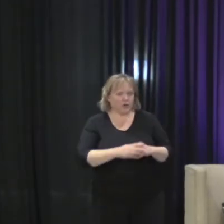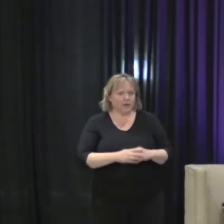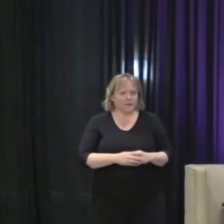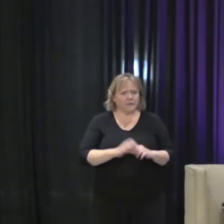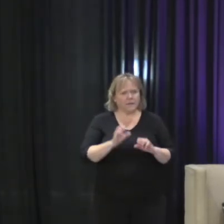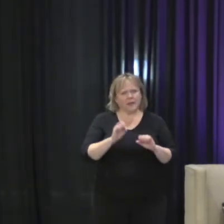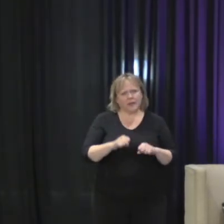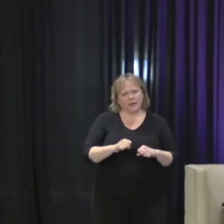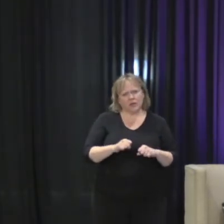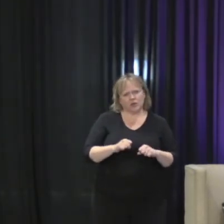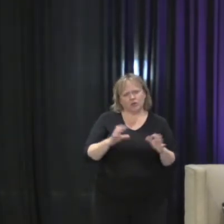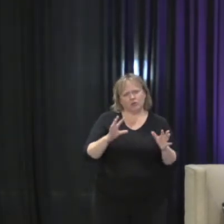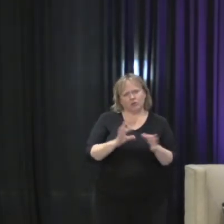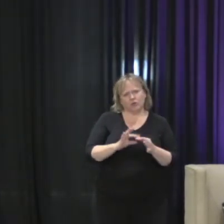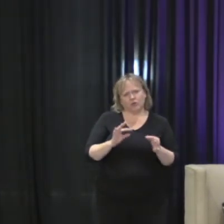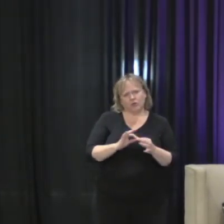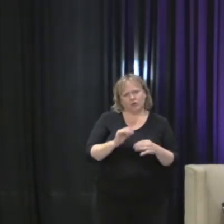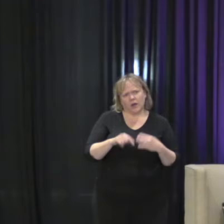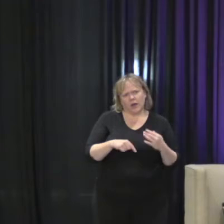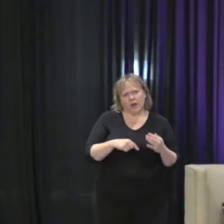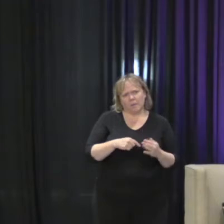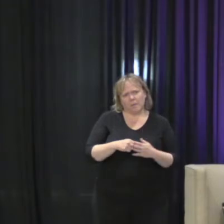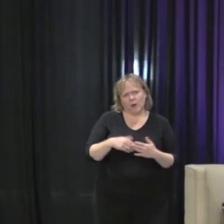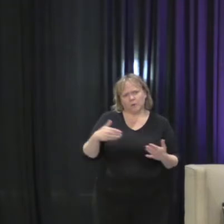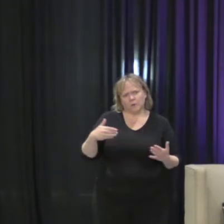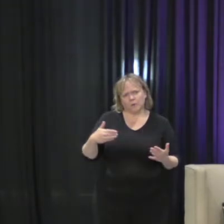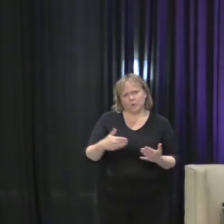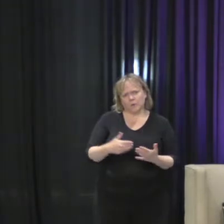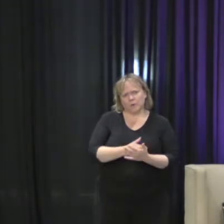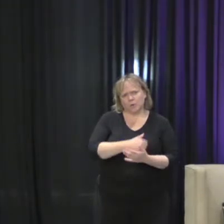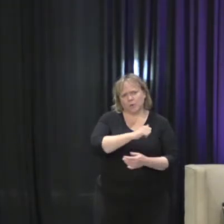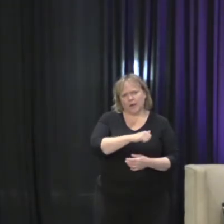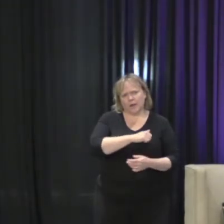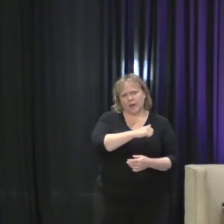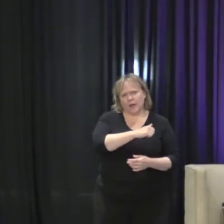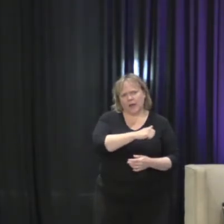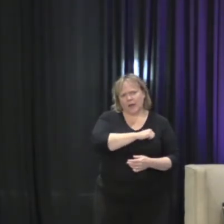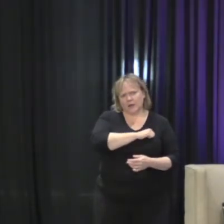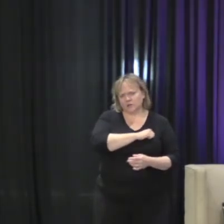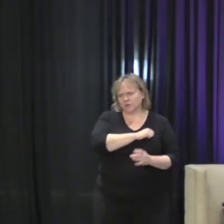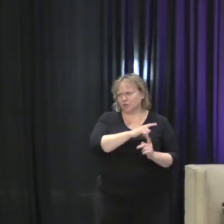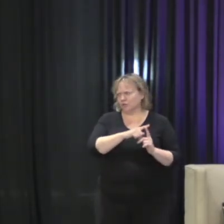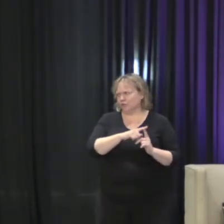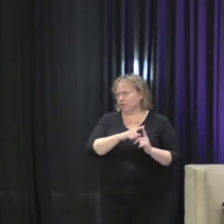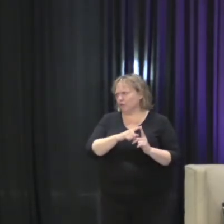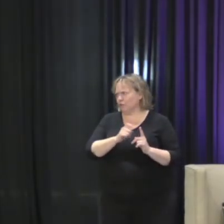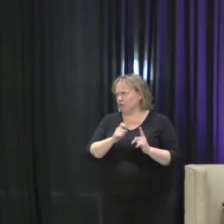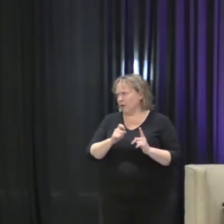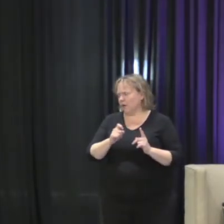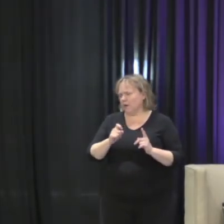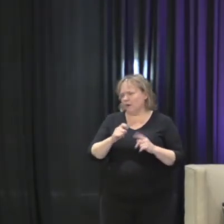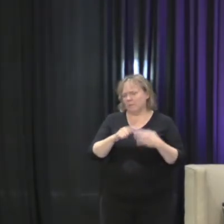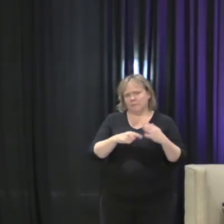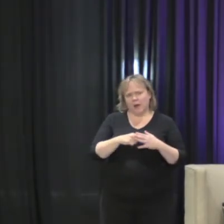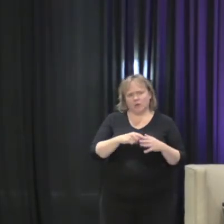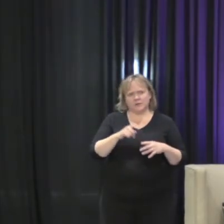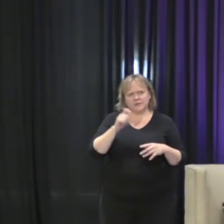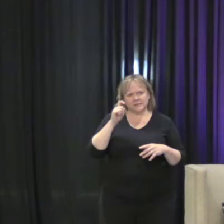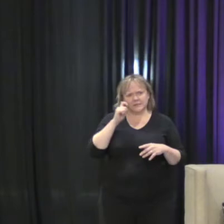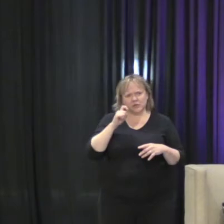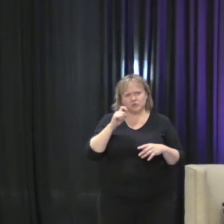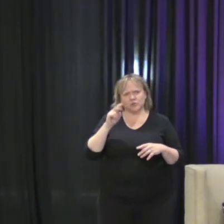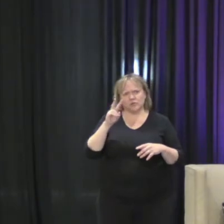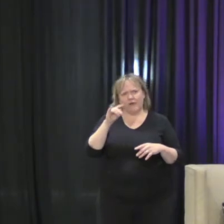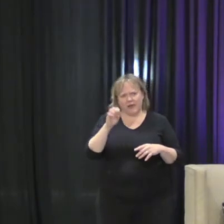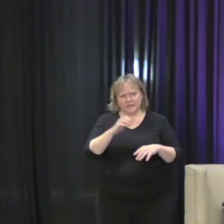attitude or comments or statements about sexual violence on campuses?